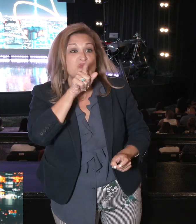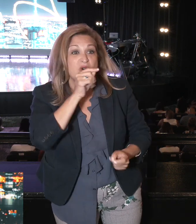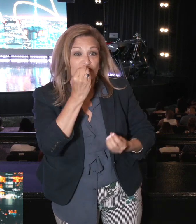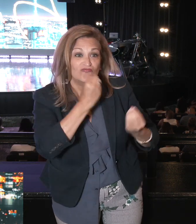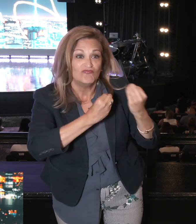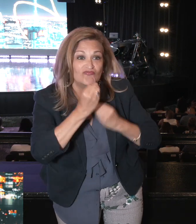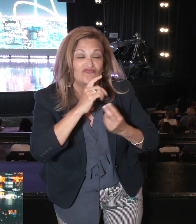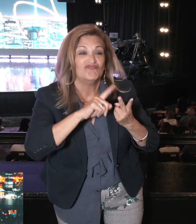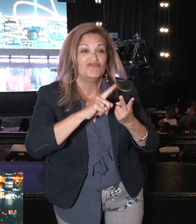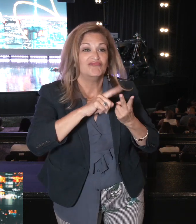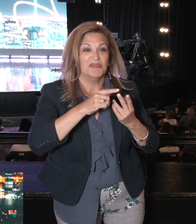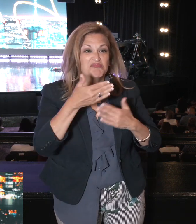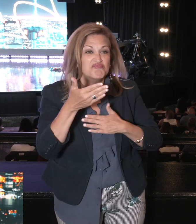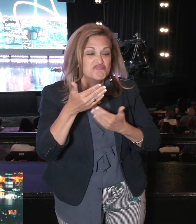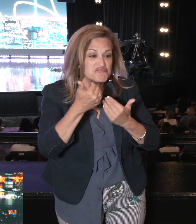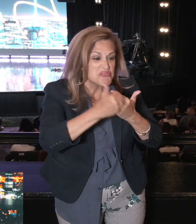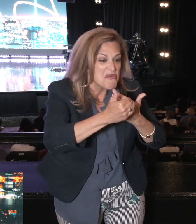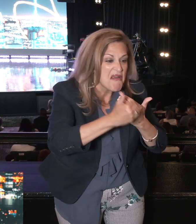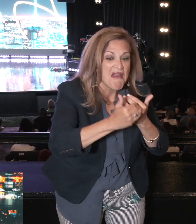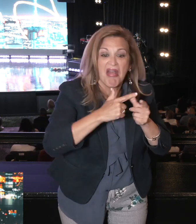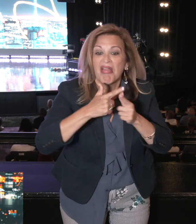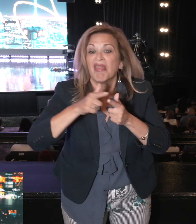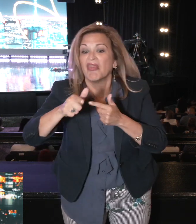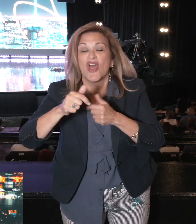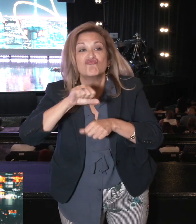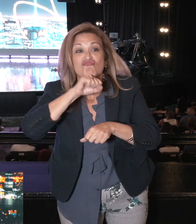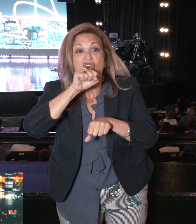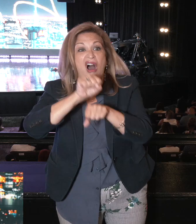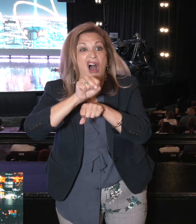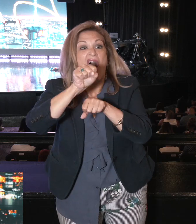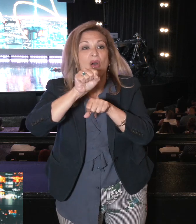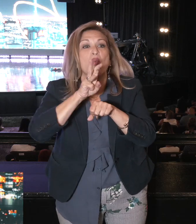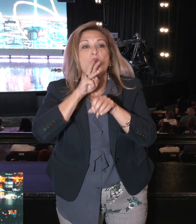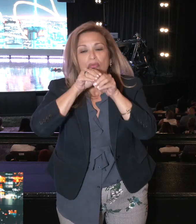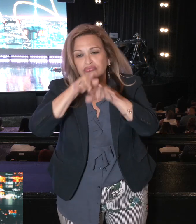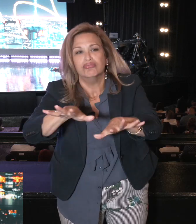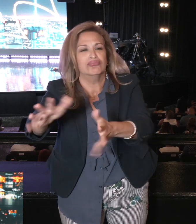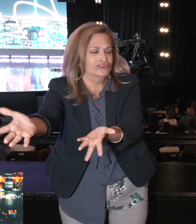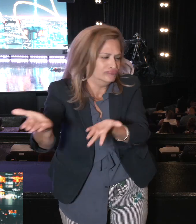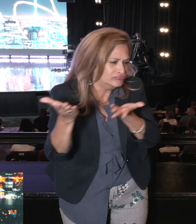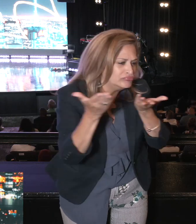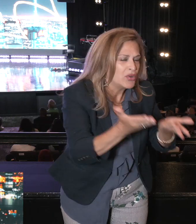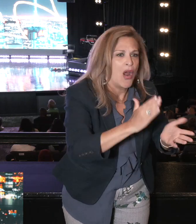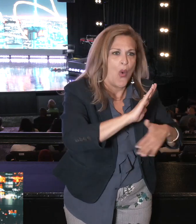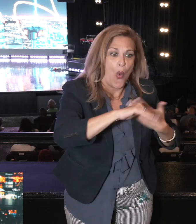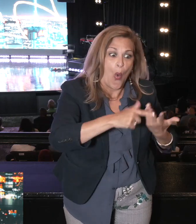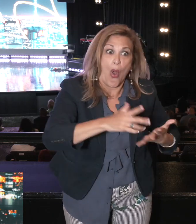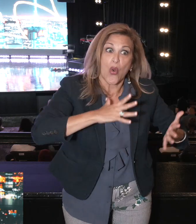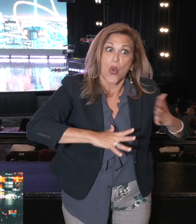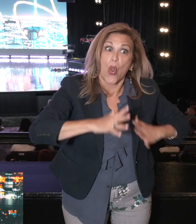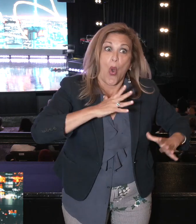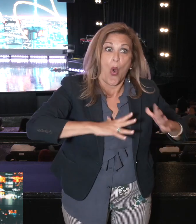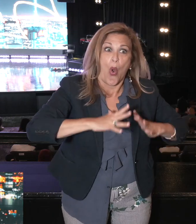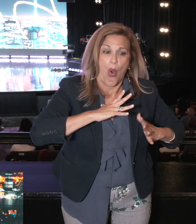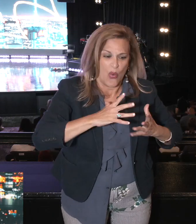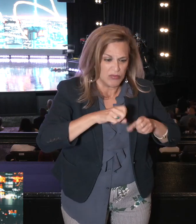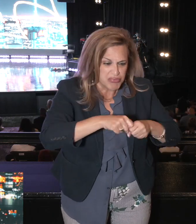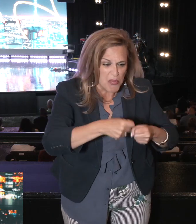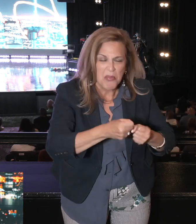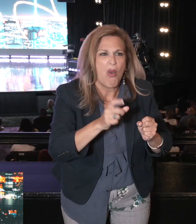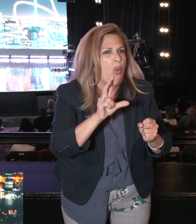from a bitter stream, a bitter brook, and then from a rock. And then it prevented their clothes from wearing out and their feet from getting